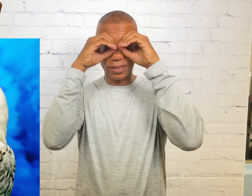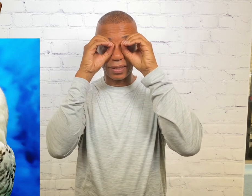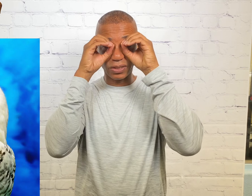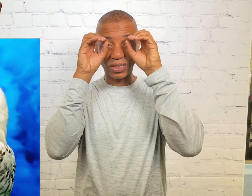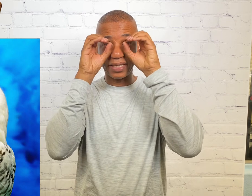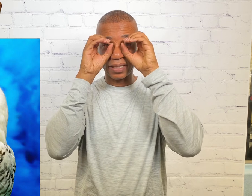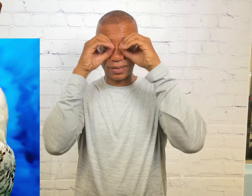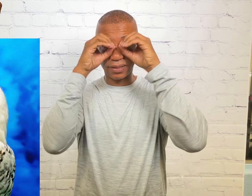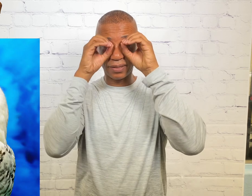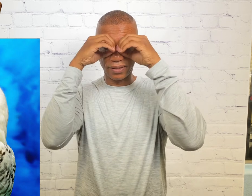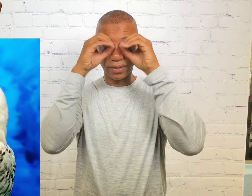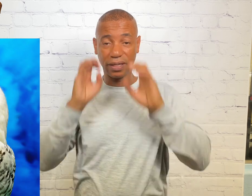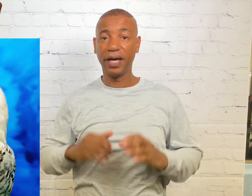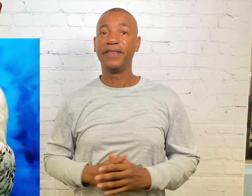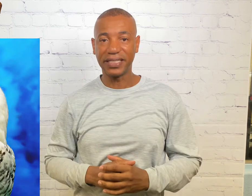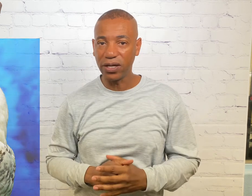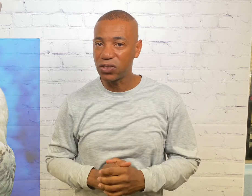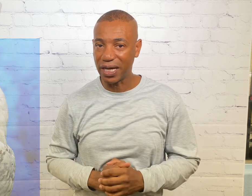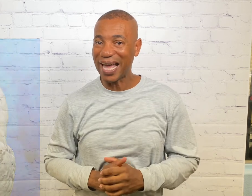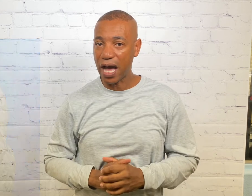Just like this. That's how you sign owl.